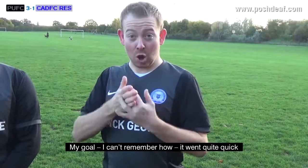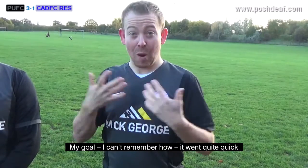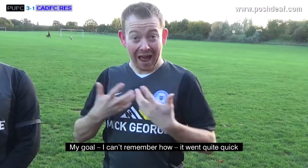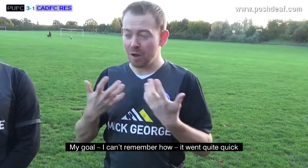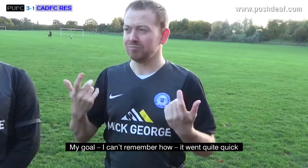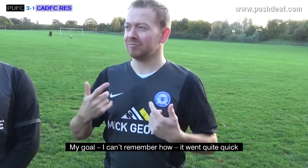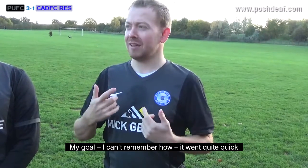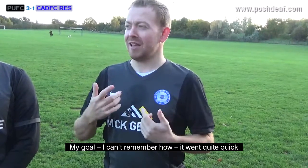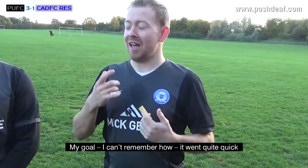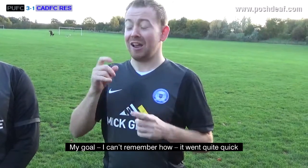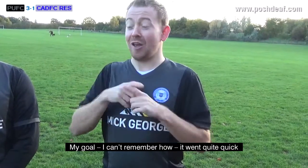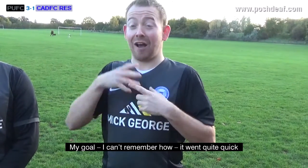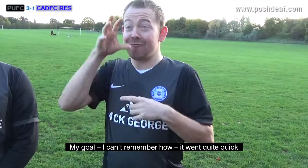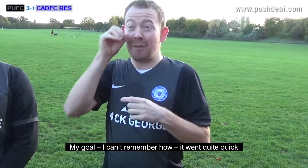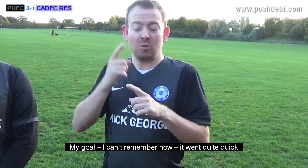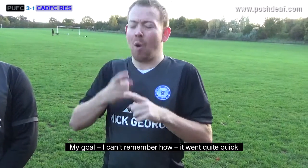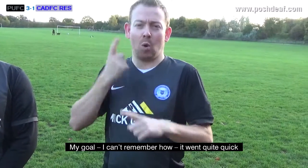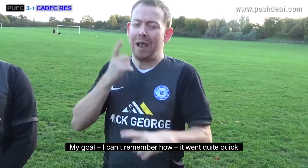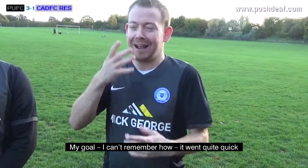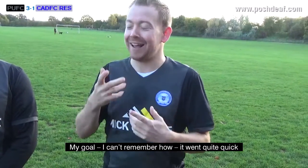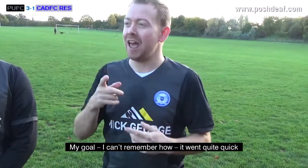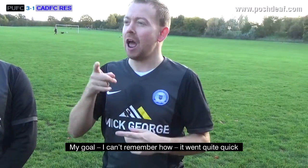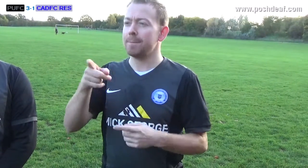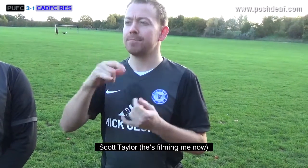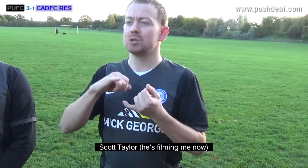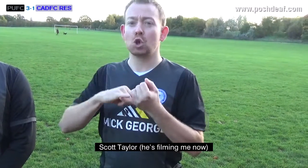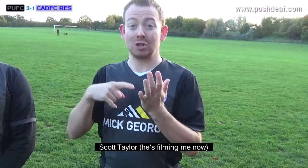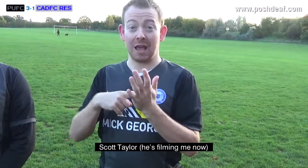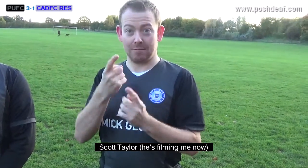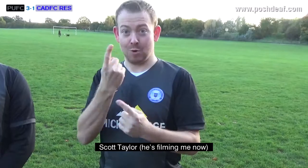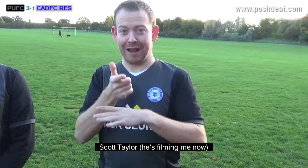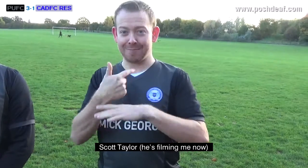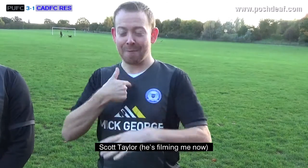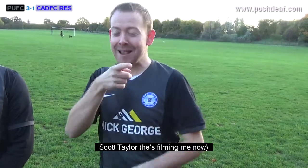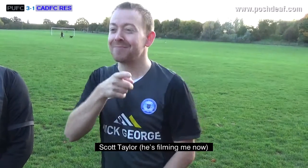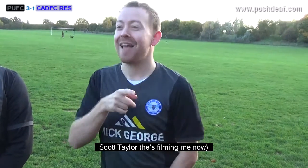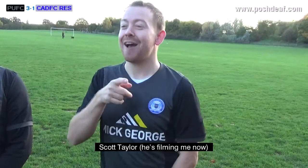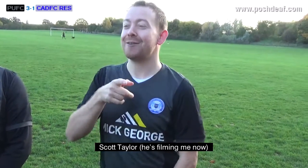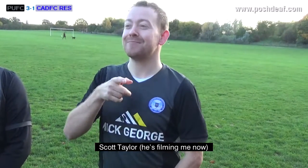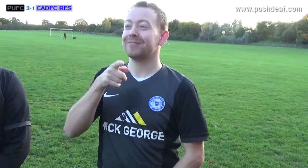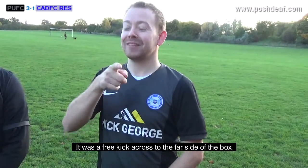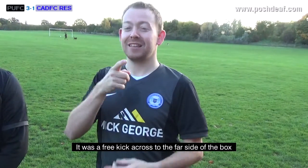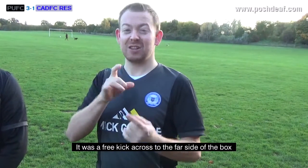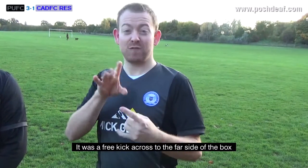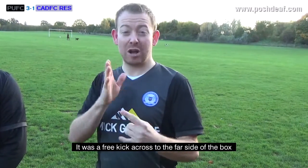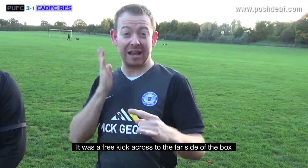I'm not going to walk. I'm not going to walk. I'm come from me. I'm not.